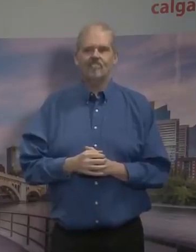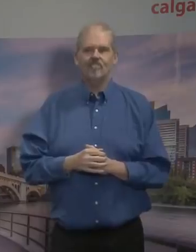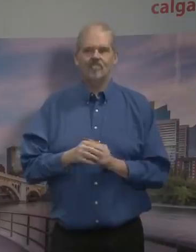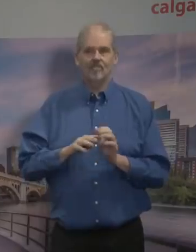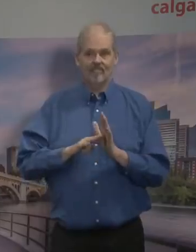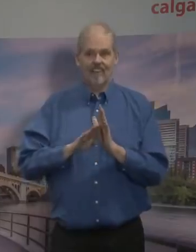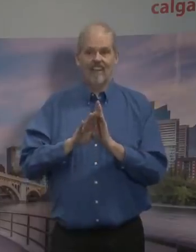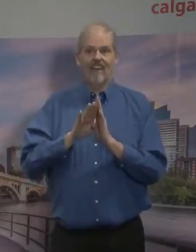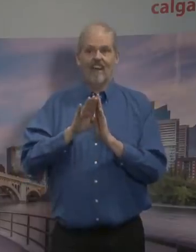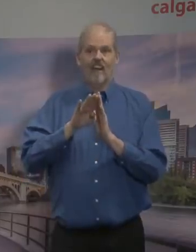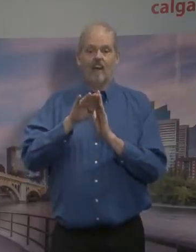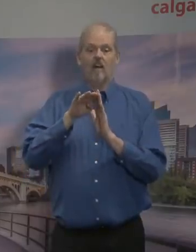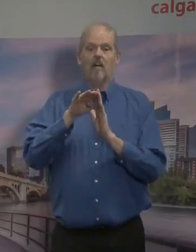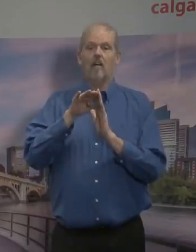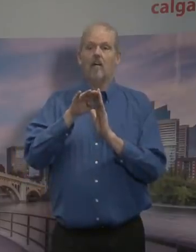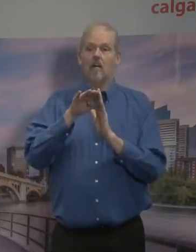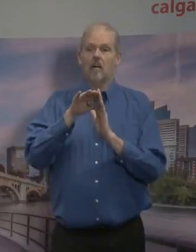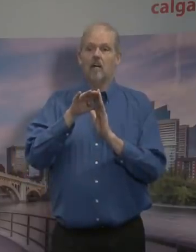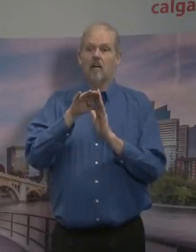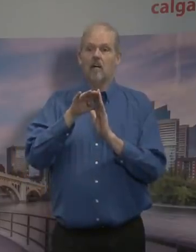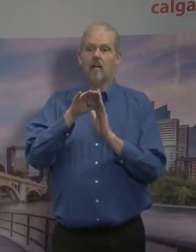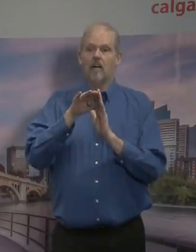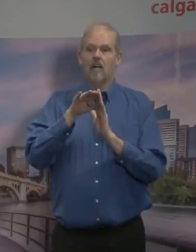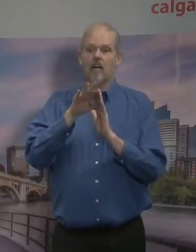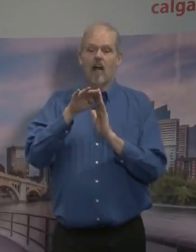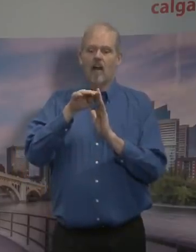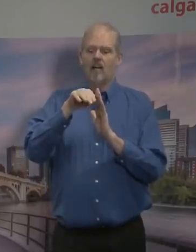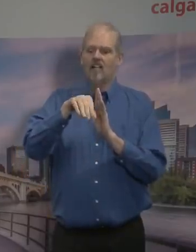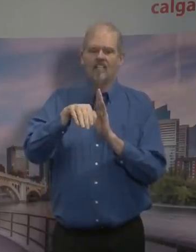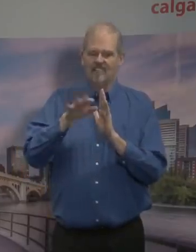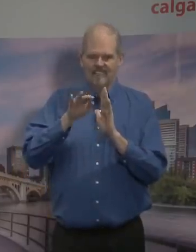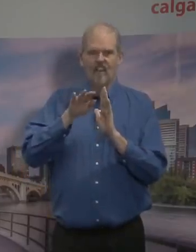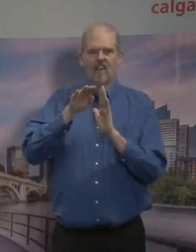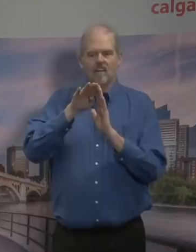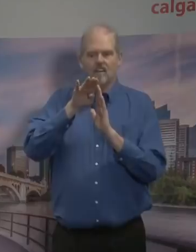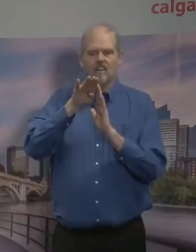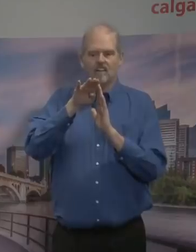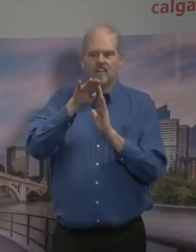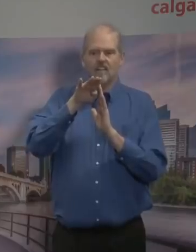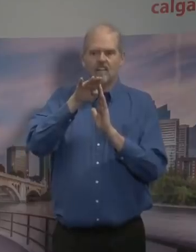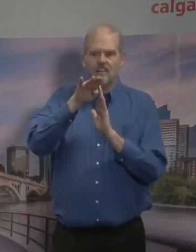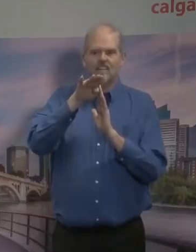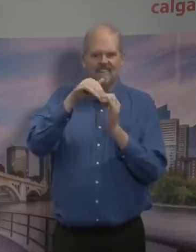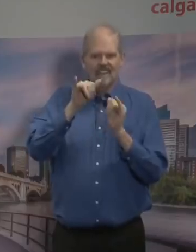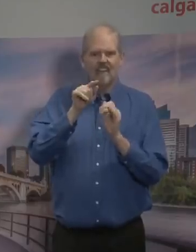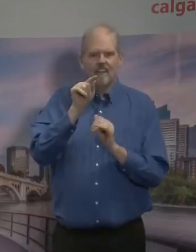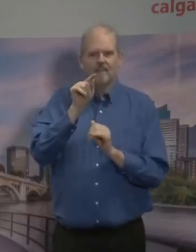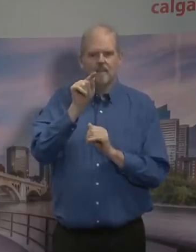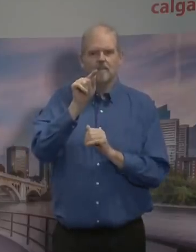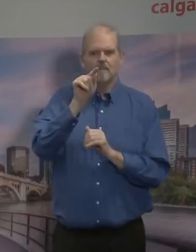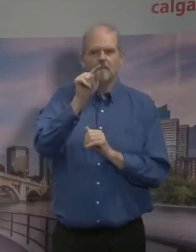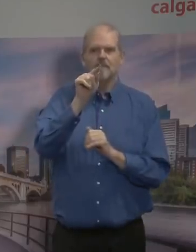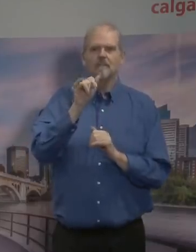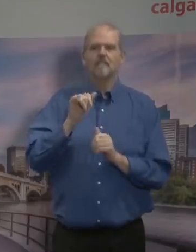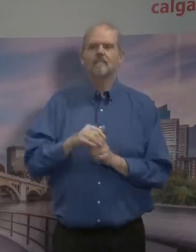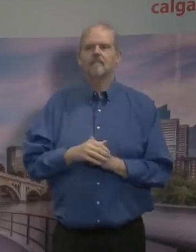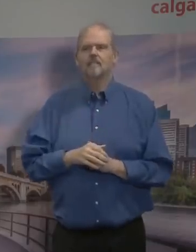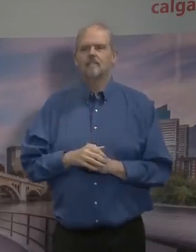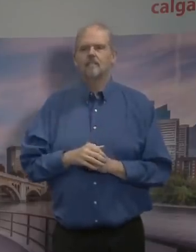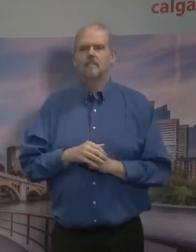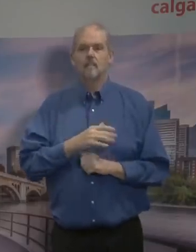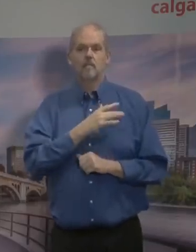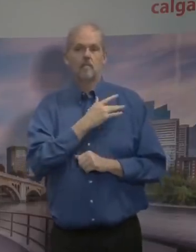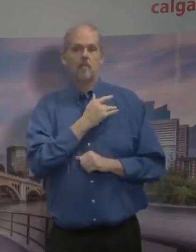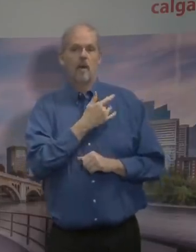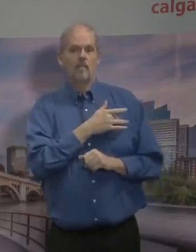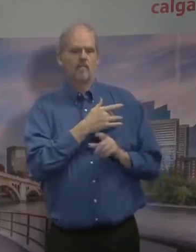to say we have peaked and we are declining. That is not to say that the province was wrong in bringing forward a relaunch plan. In fact they were